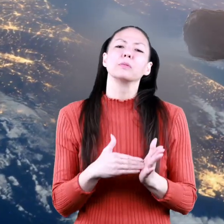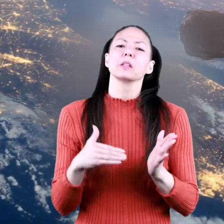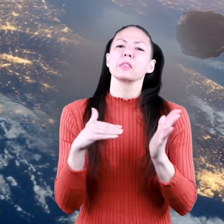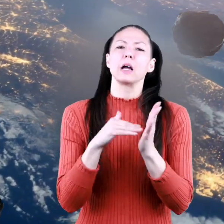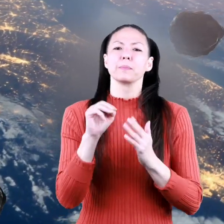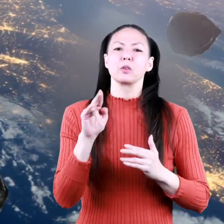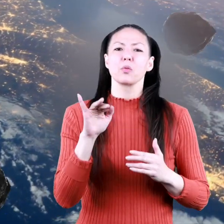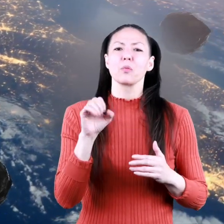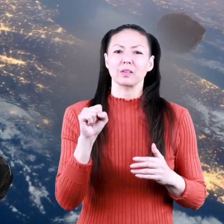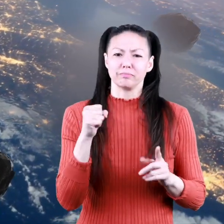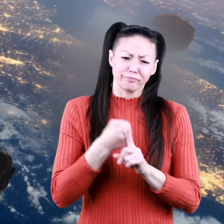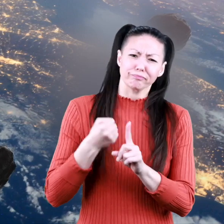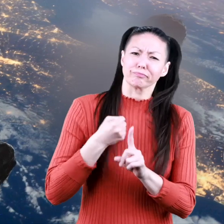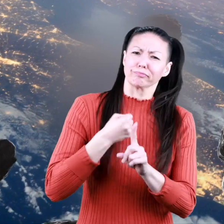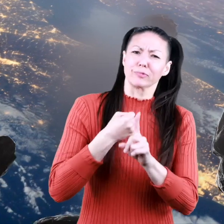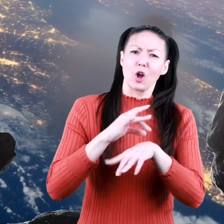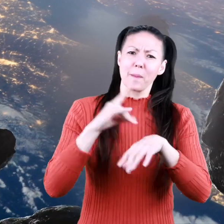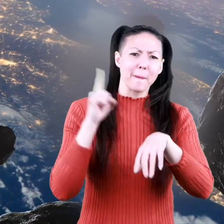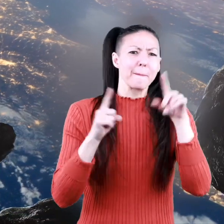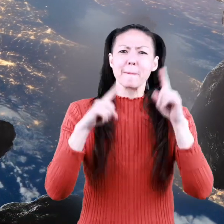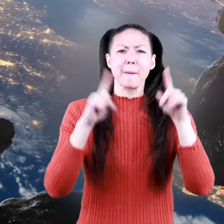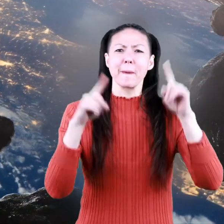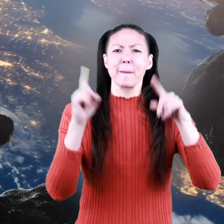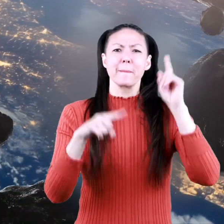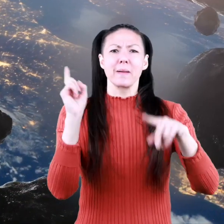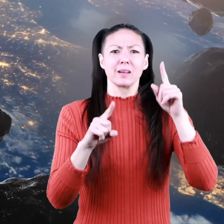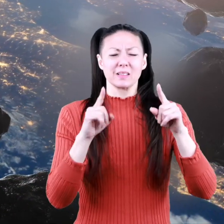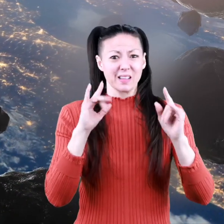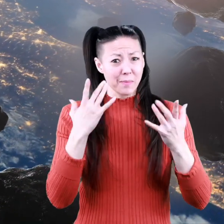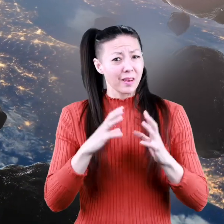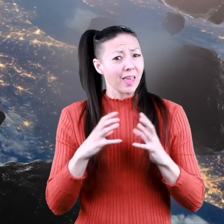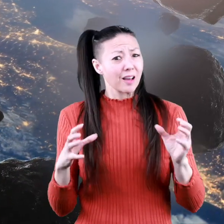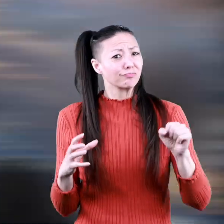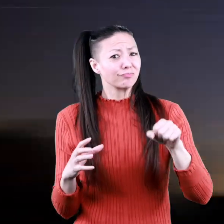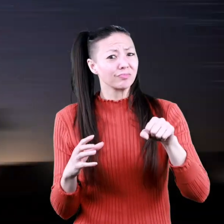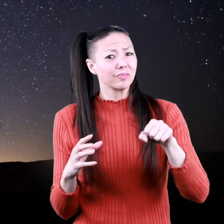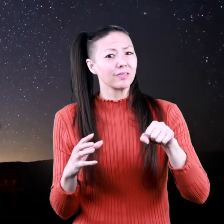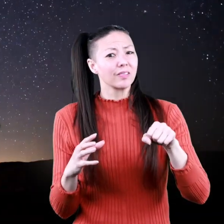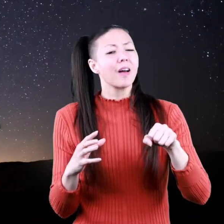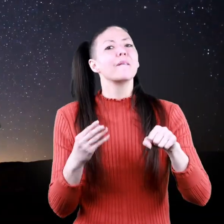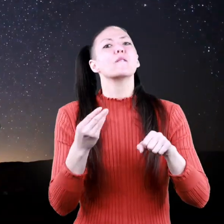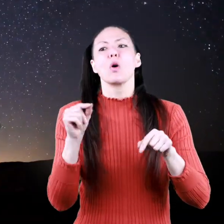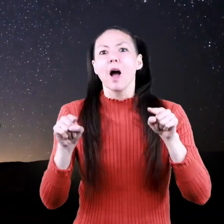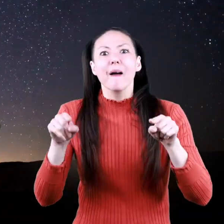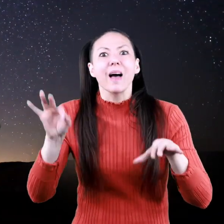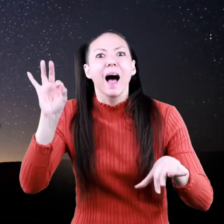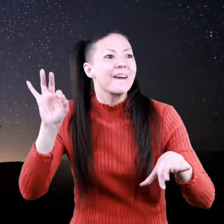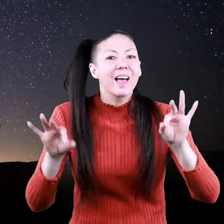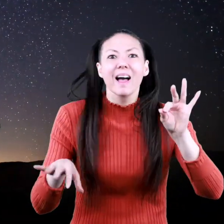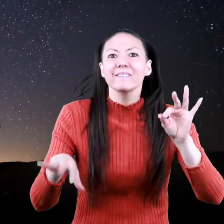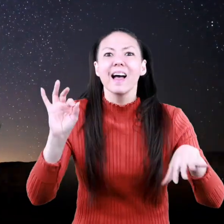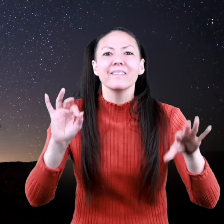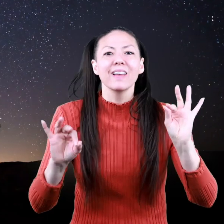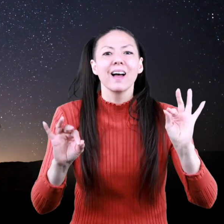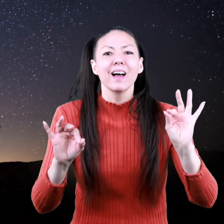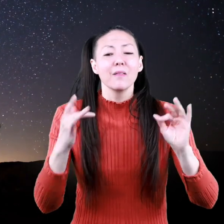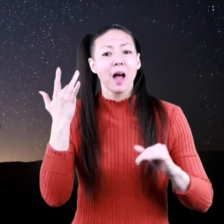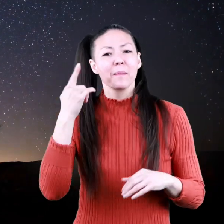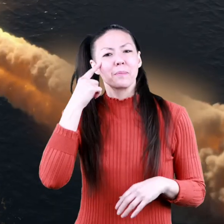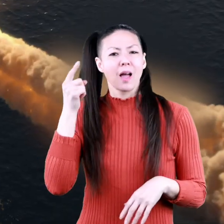meteorites hitting the Earth's surface each year seems like a lot. But very few are ever found. That's because